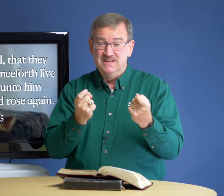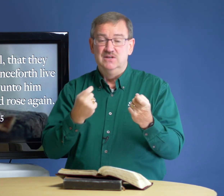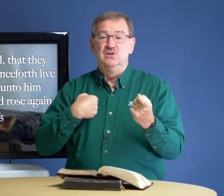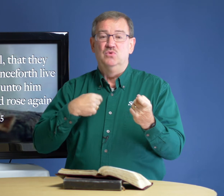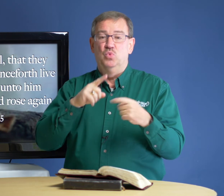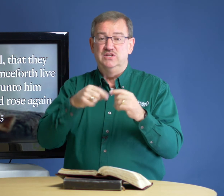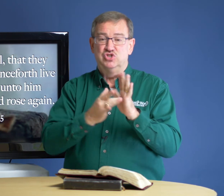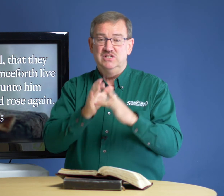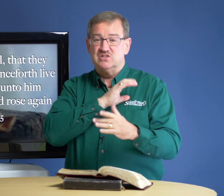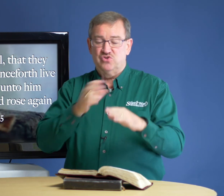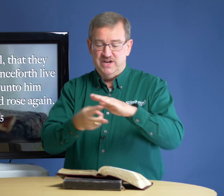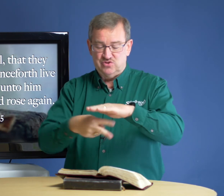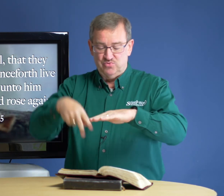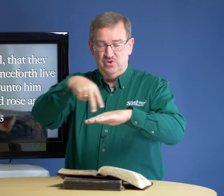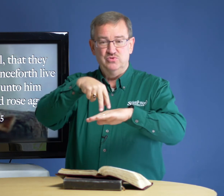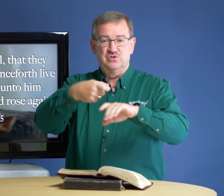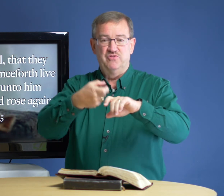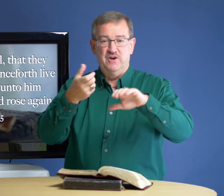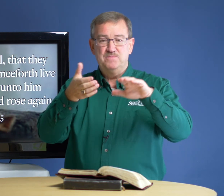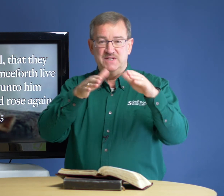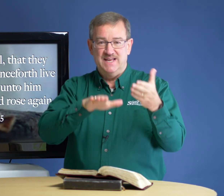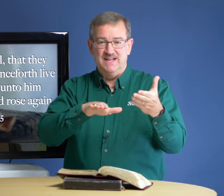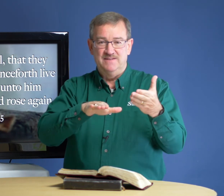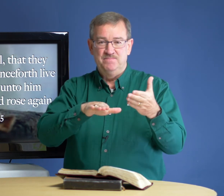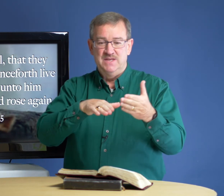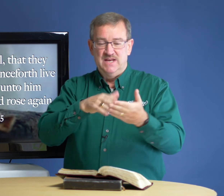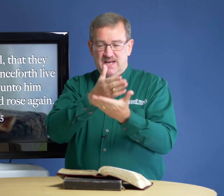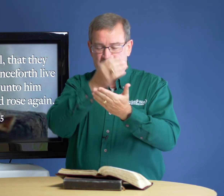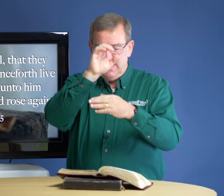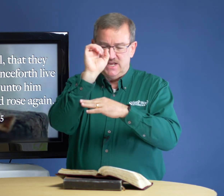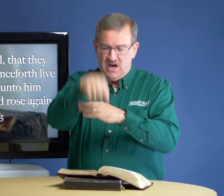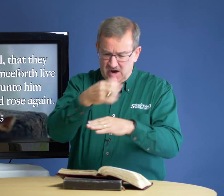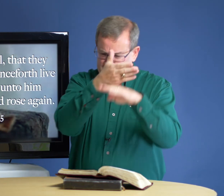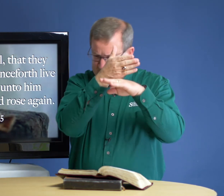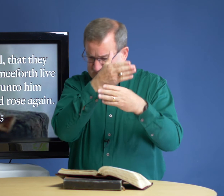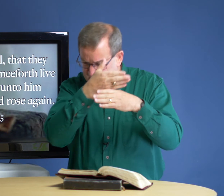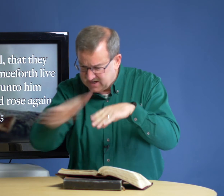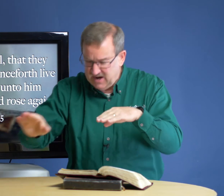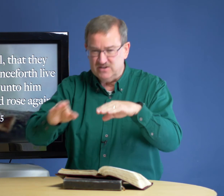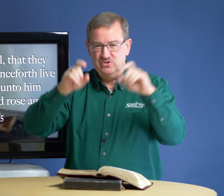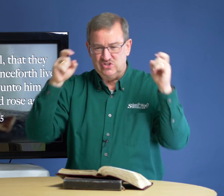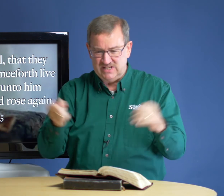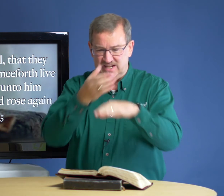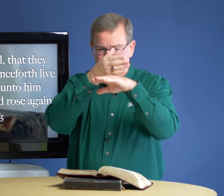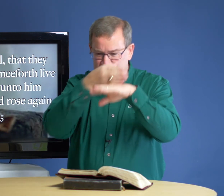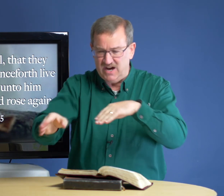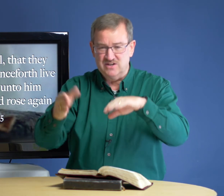When Jesus Christ rose from the dead, he conquered, he conquered sin. He conquered